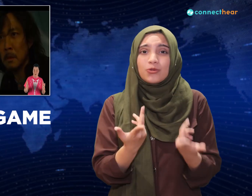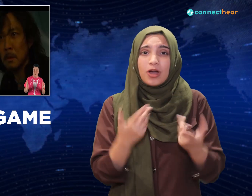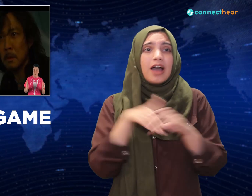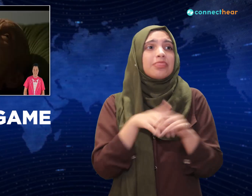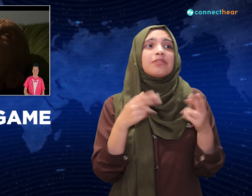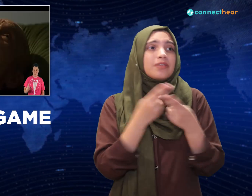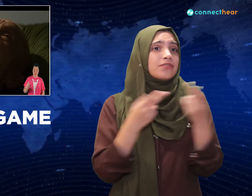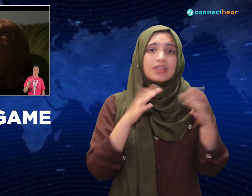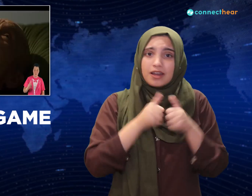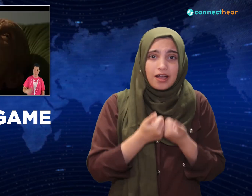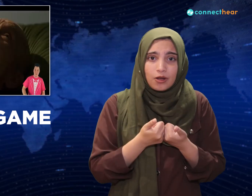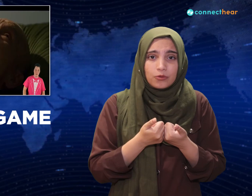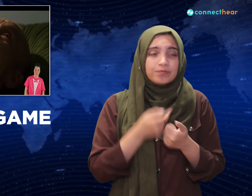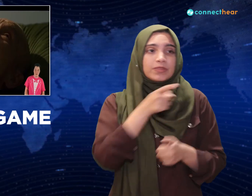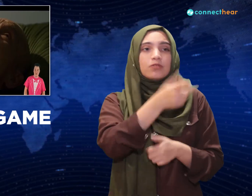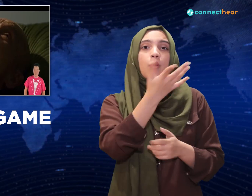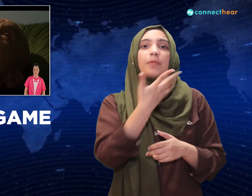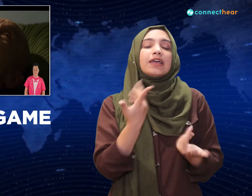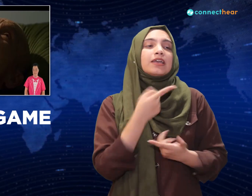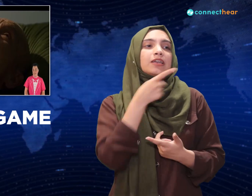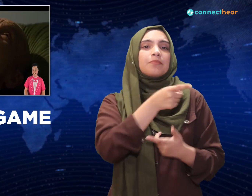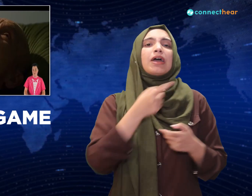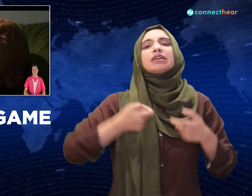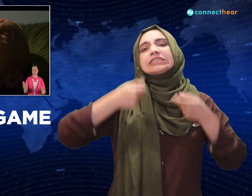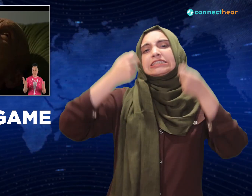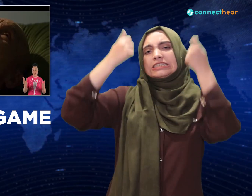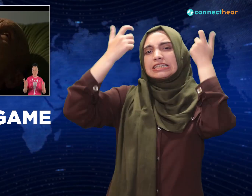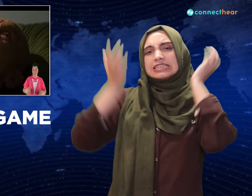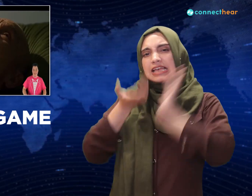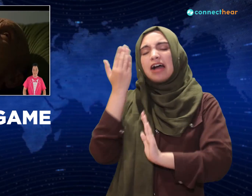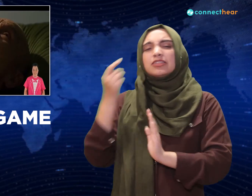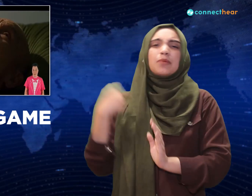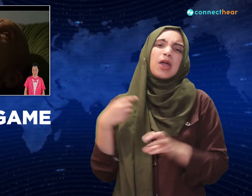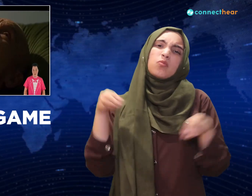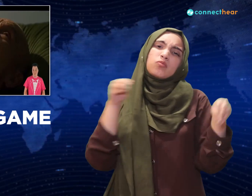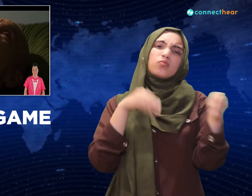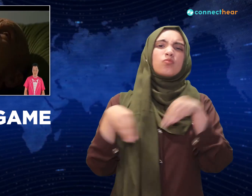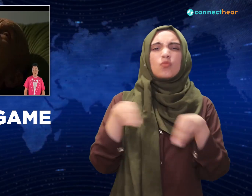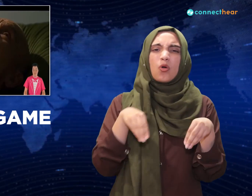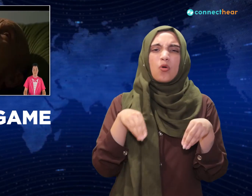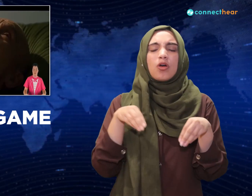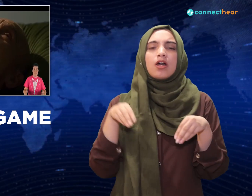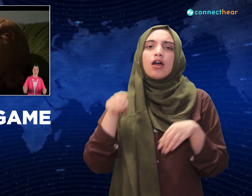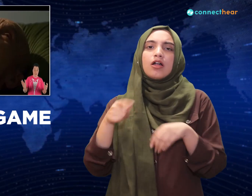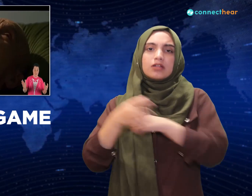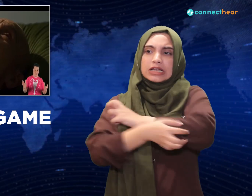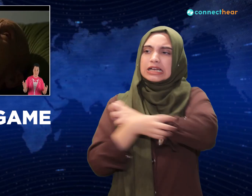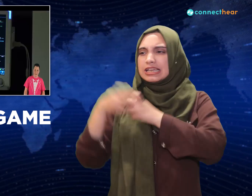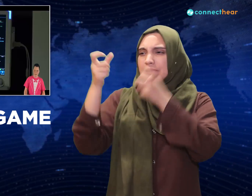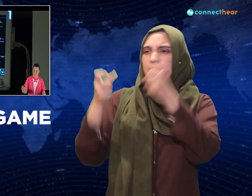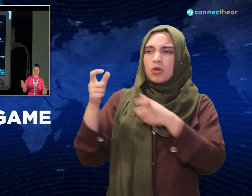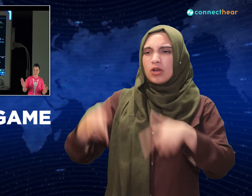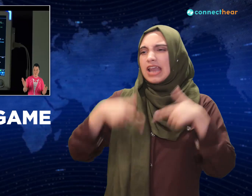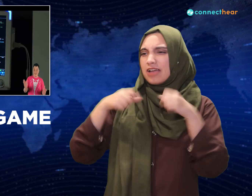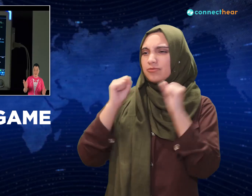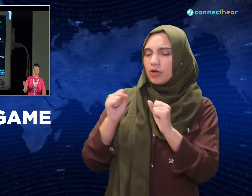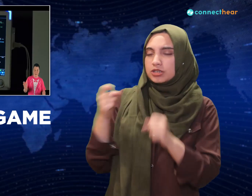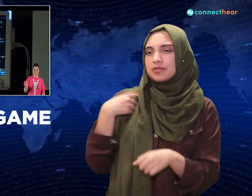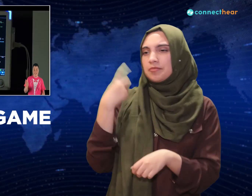him. His brain tumor's real though, so he decided to play in this last game just for kicks. And in fact right then, he